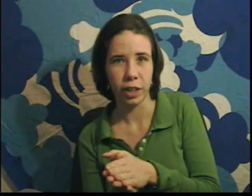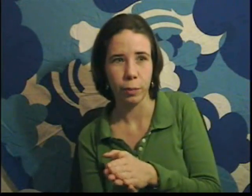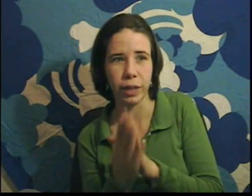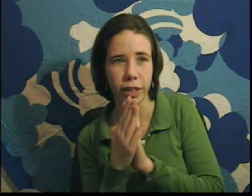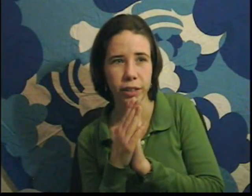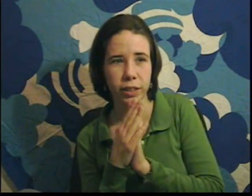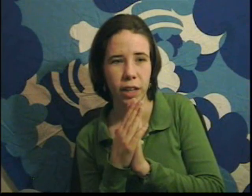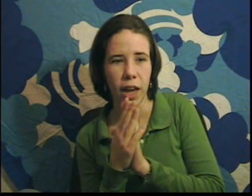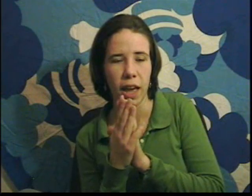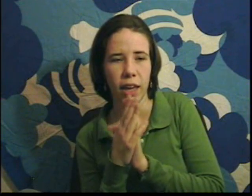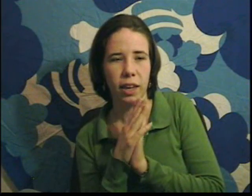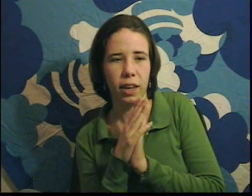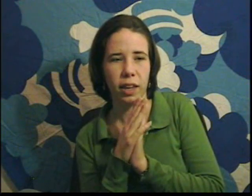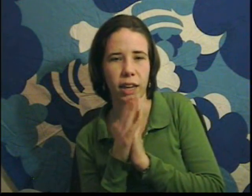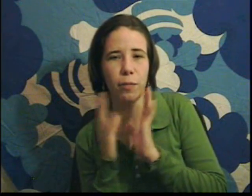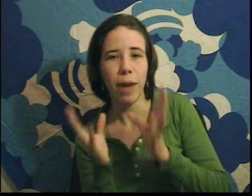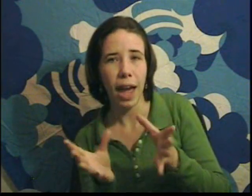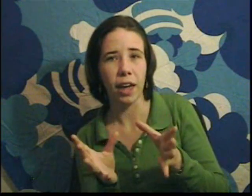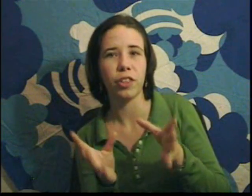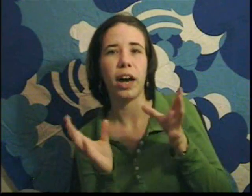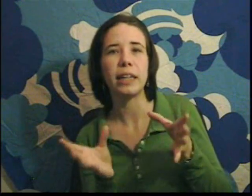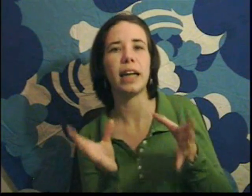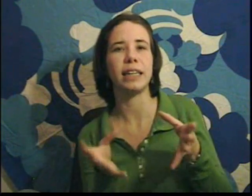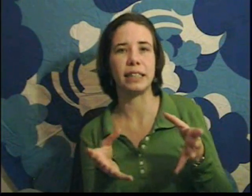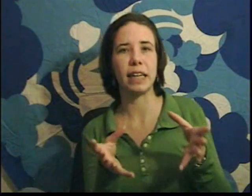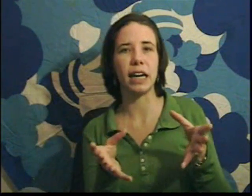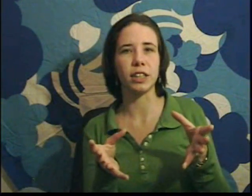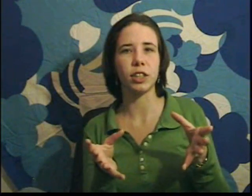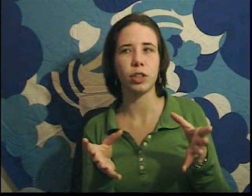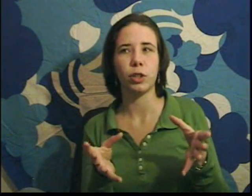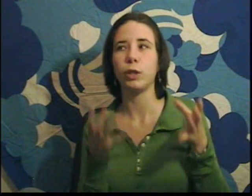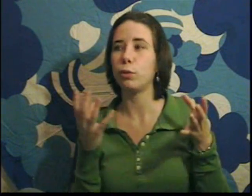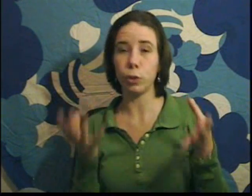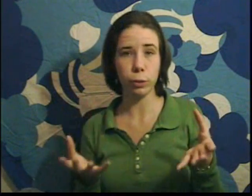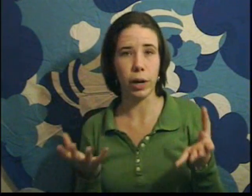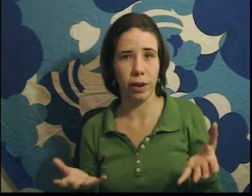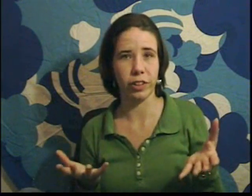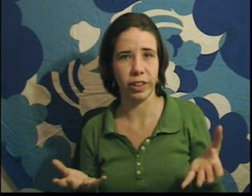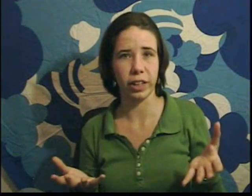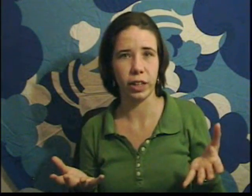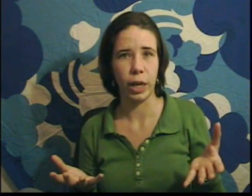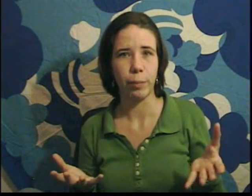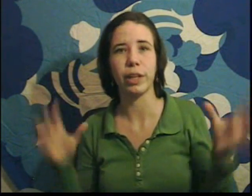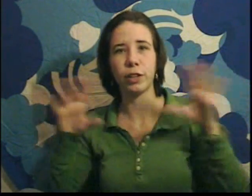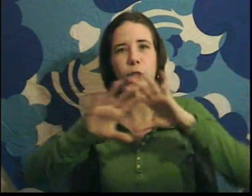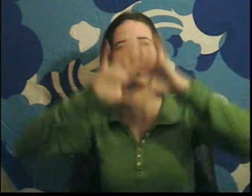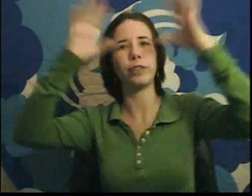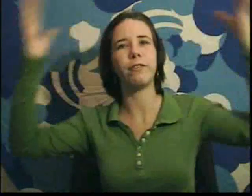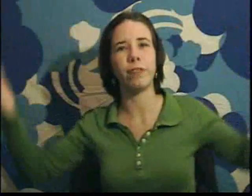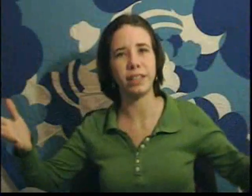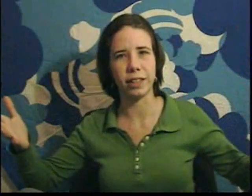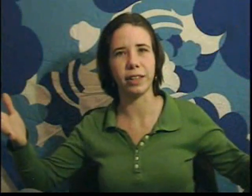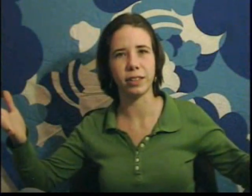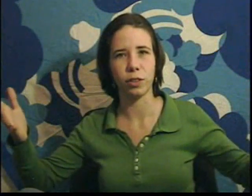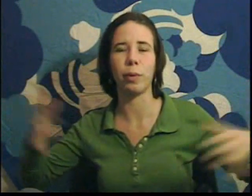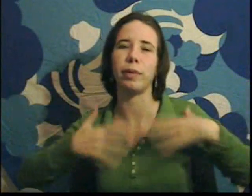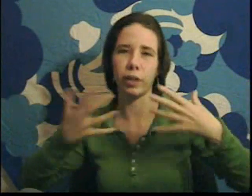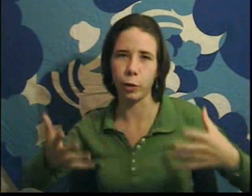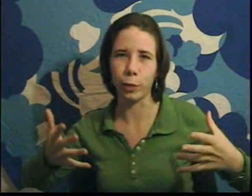Because in math, unlike in science, you do know everything. Because you've invented it. Or maybe not you